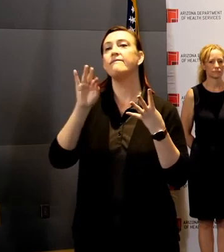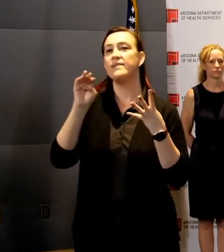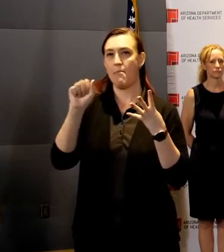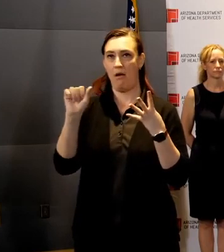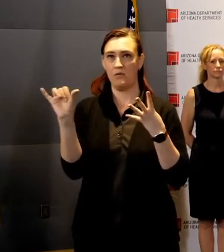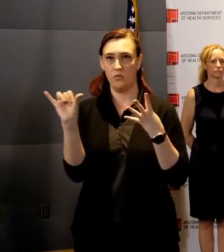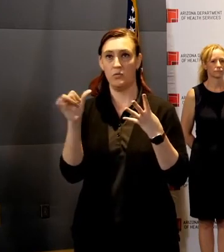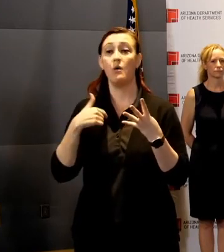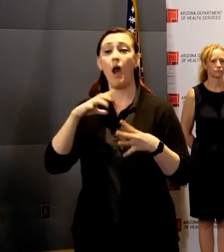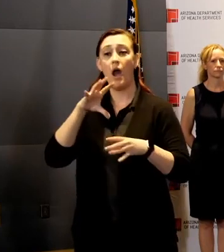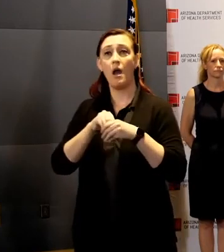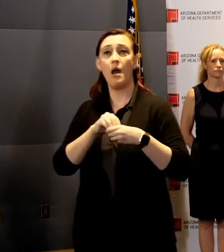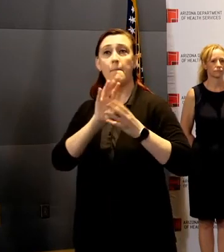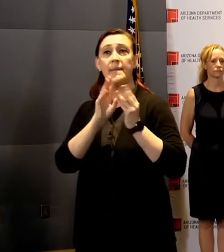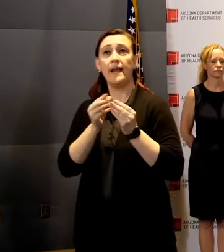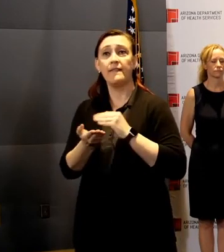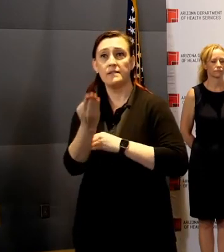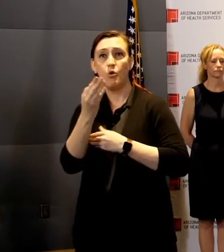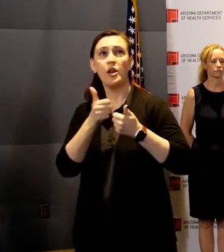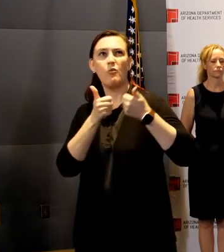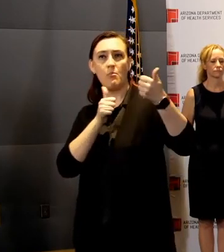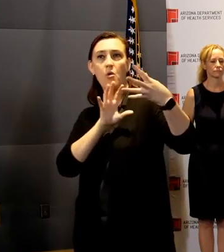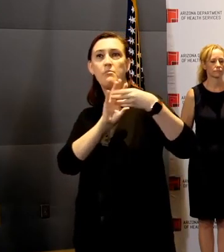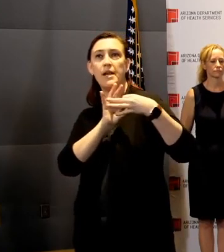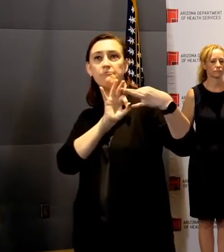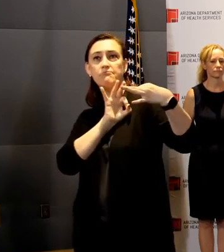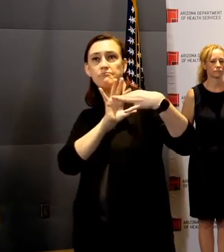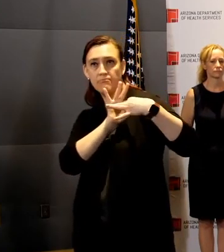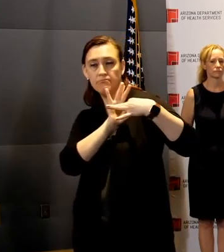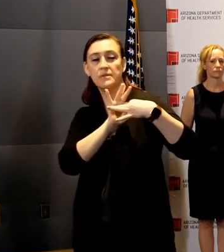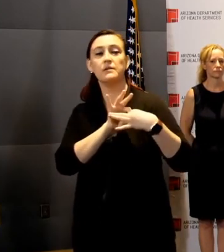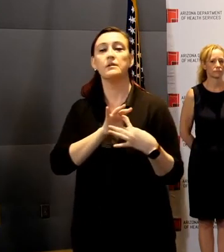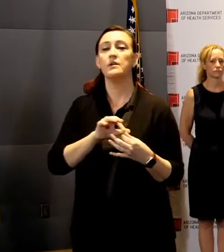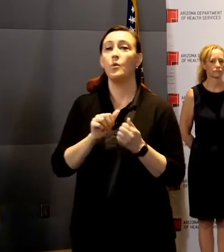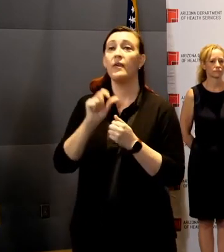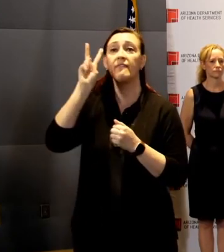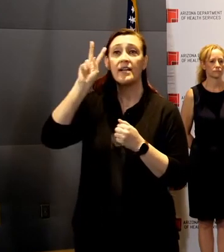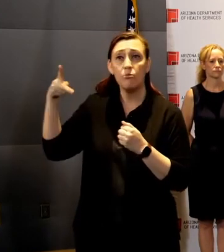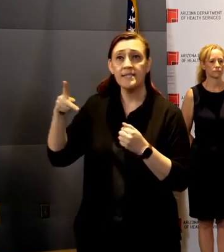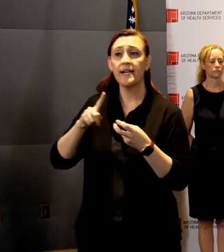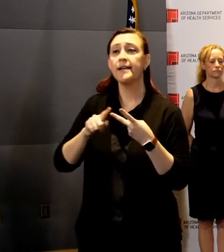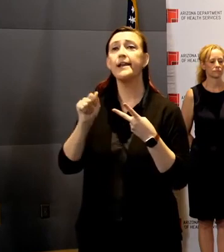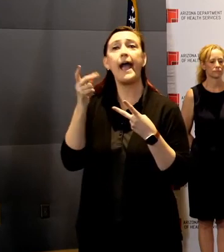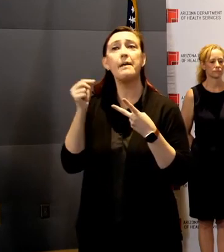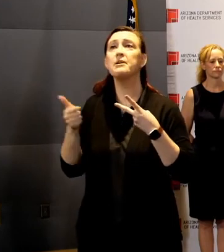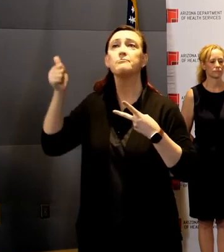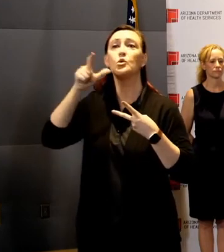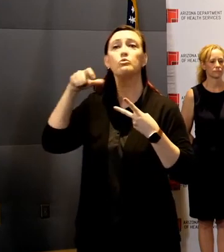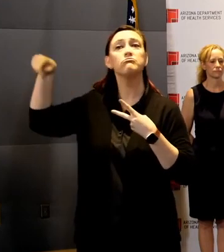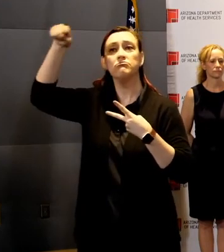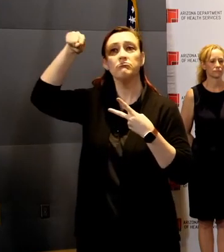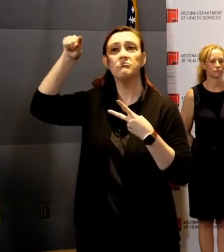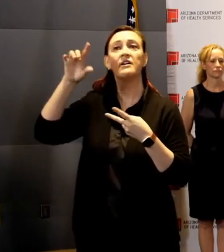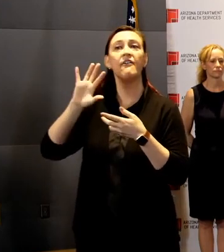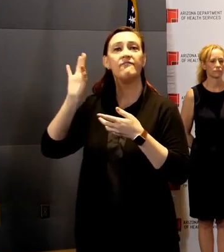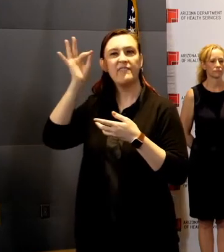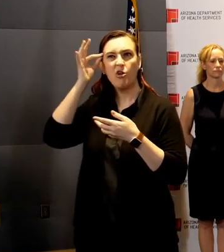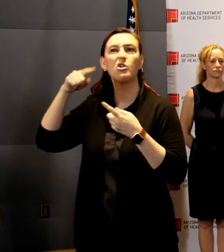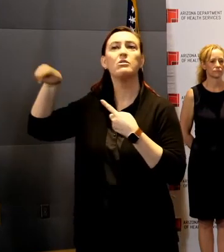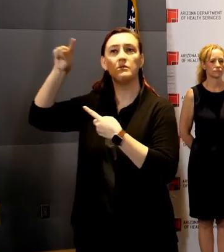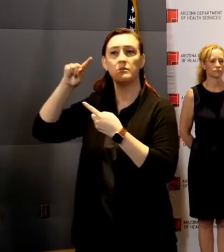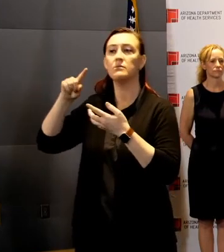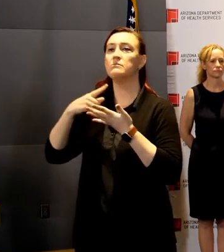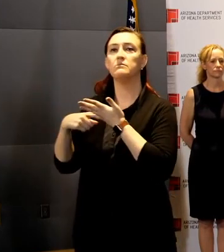teleconference with Vice President Pence, administration officials, leaders in the federal government, and